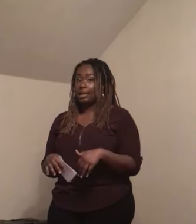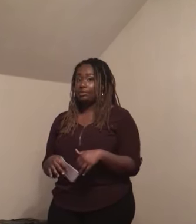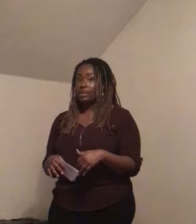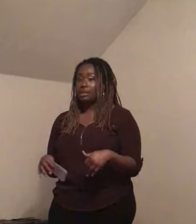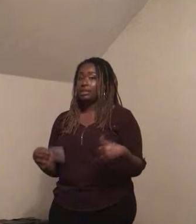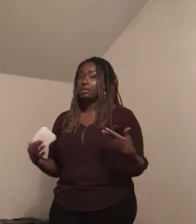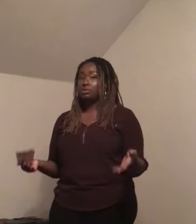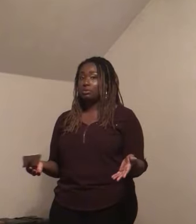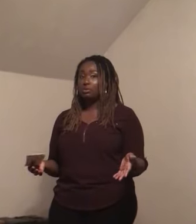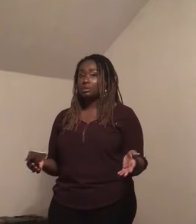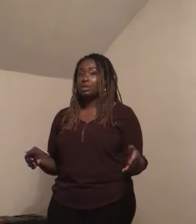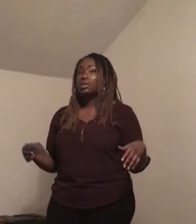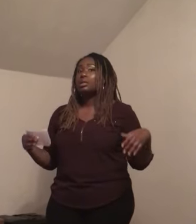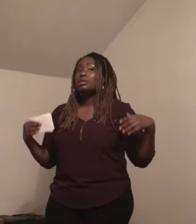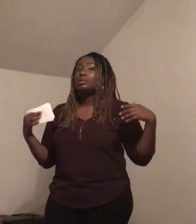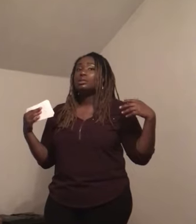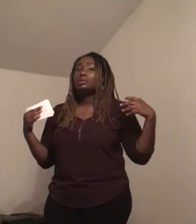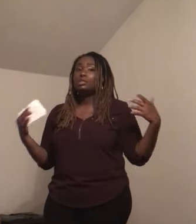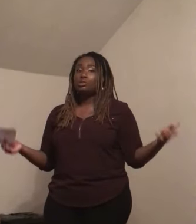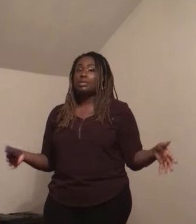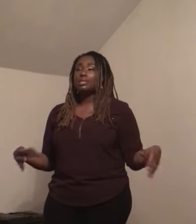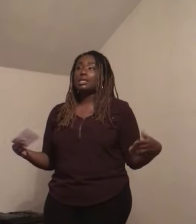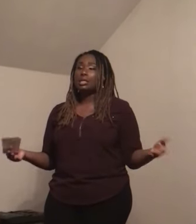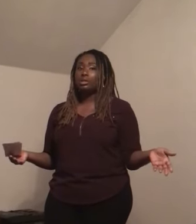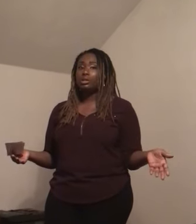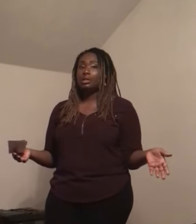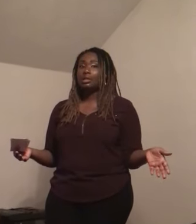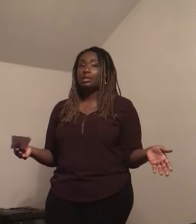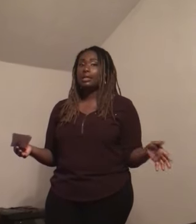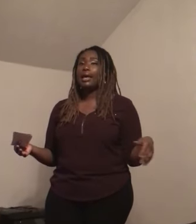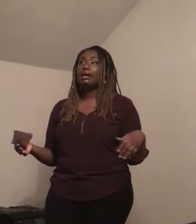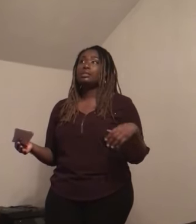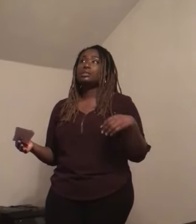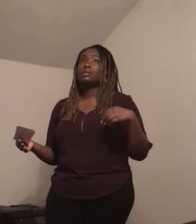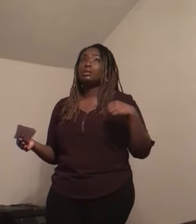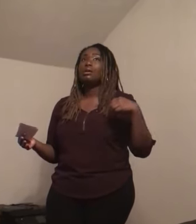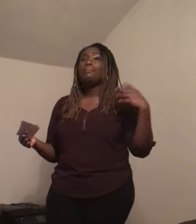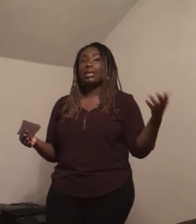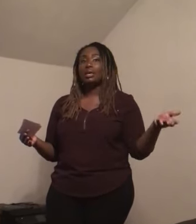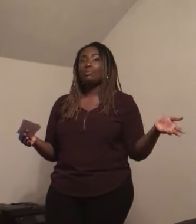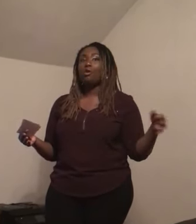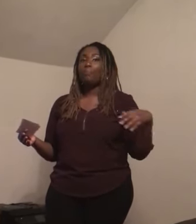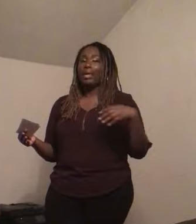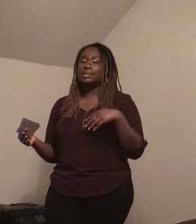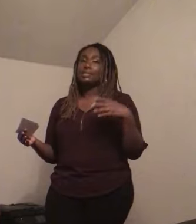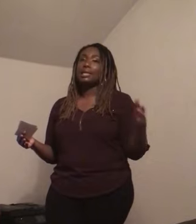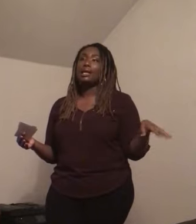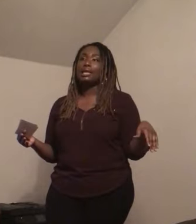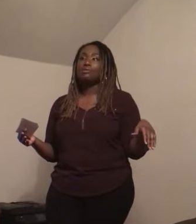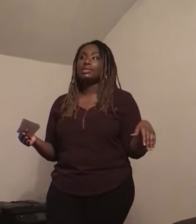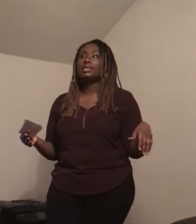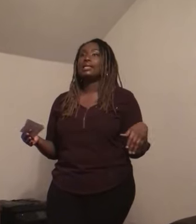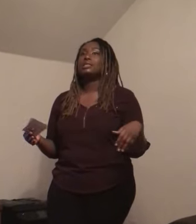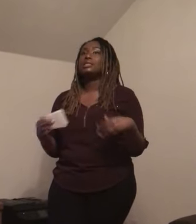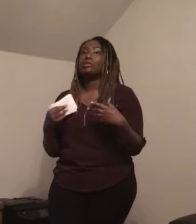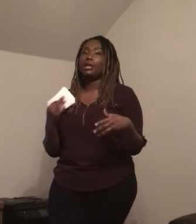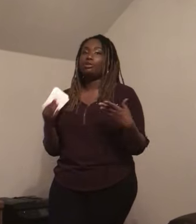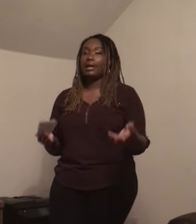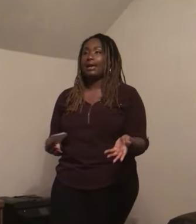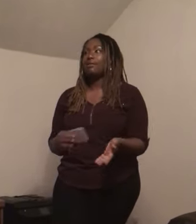language in schools, students can learn how to pick up on basic sign language and to help interact